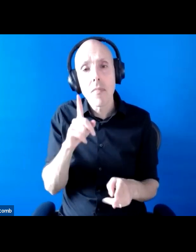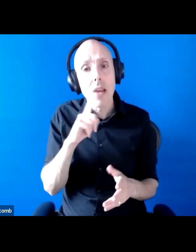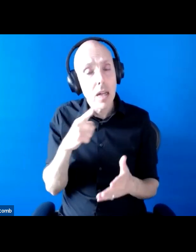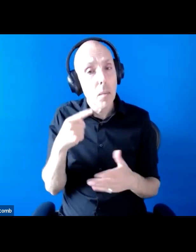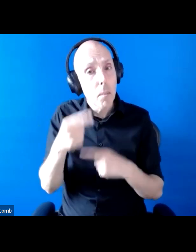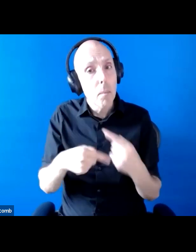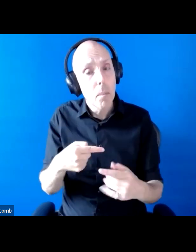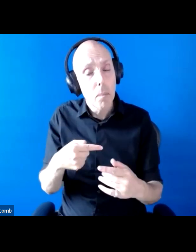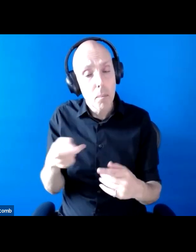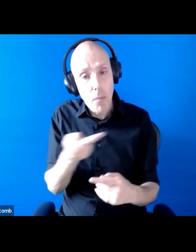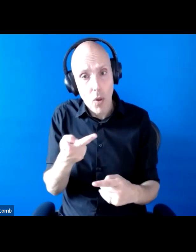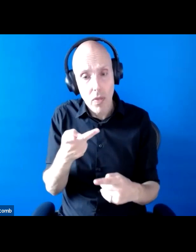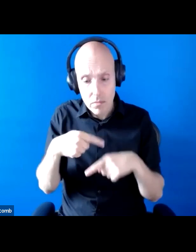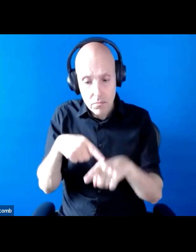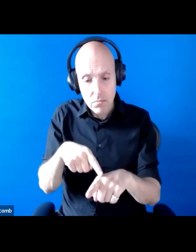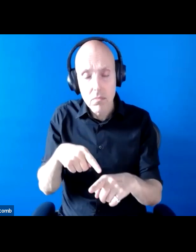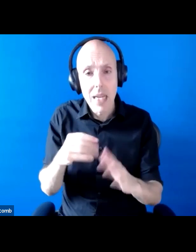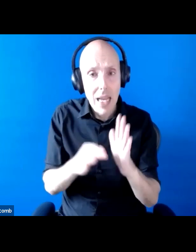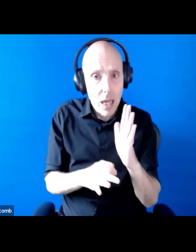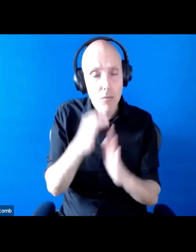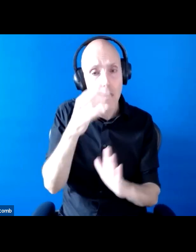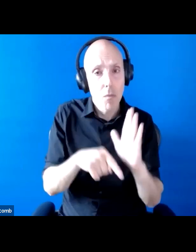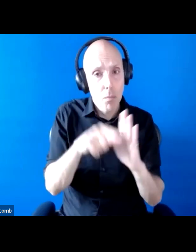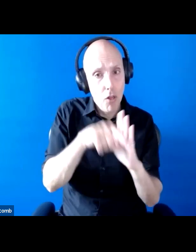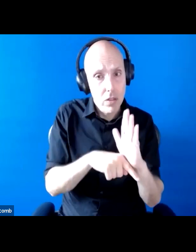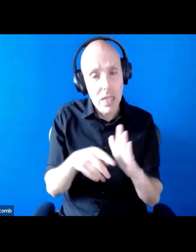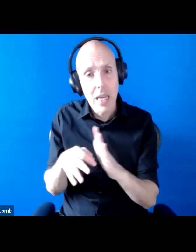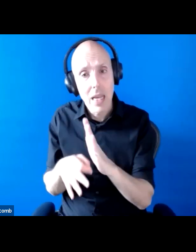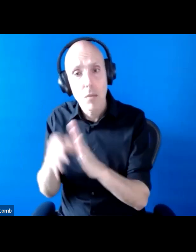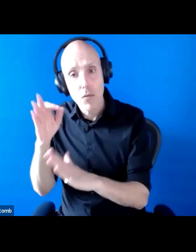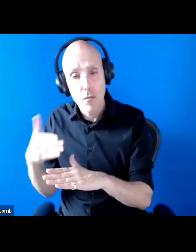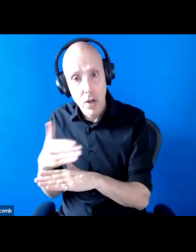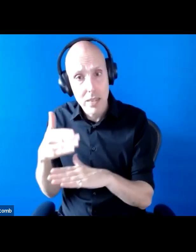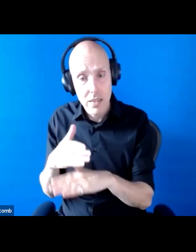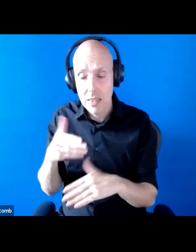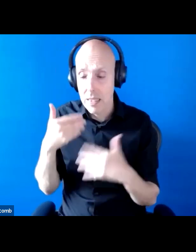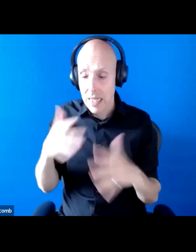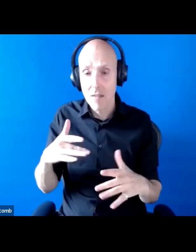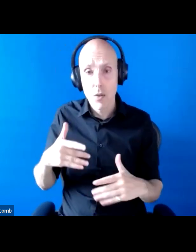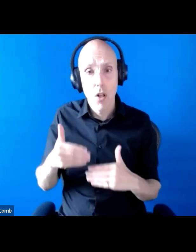to help people in this population to live longer, healthier lives. So I'm going to hand over to you now, Pauline.